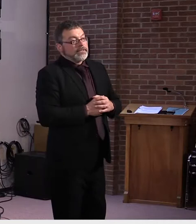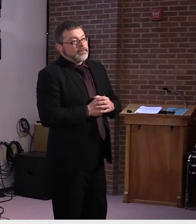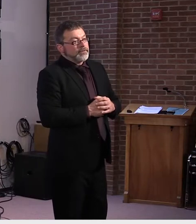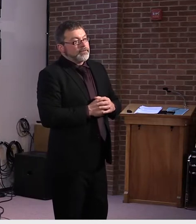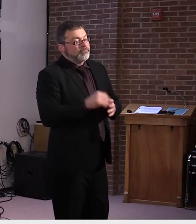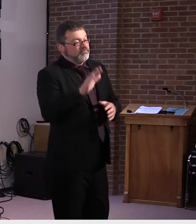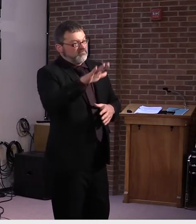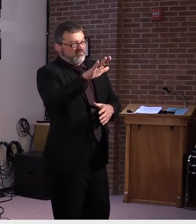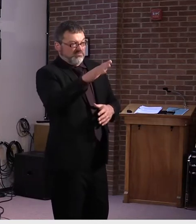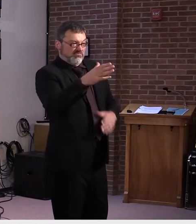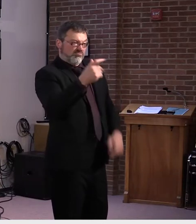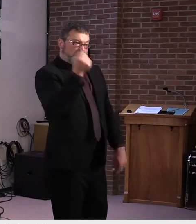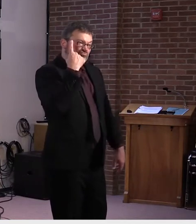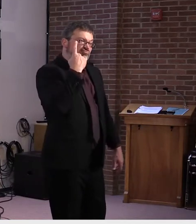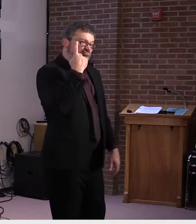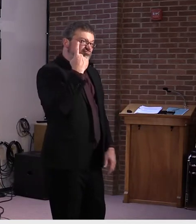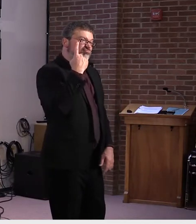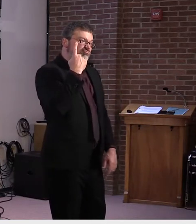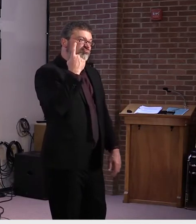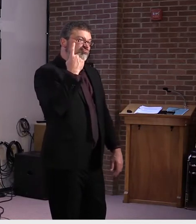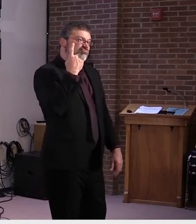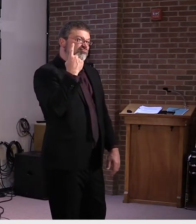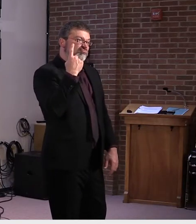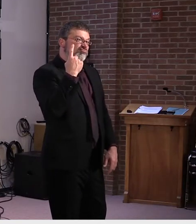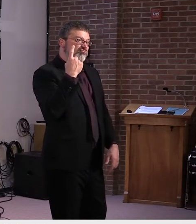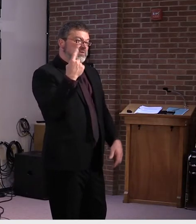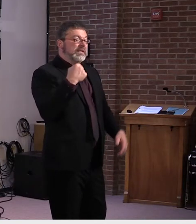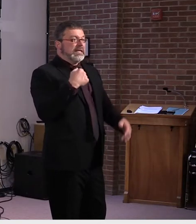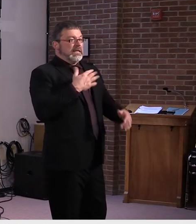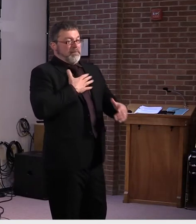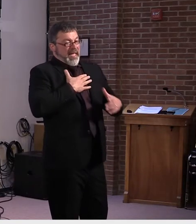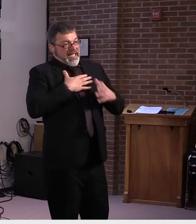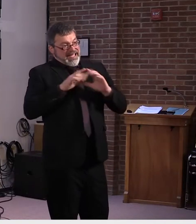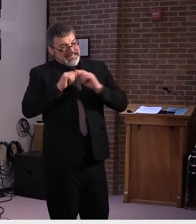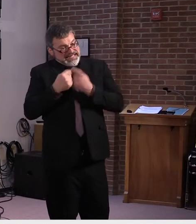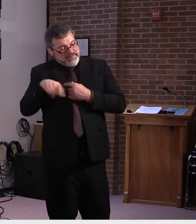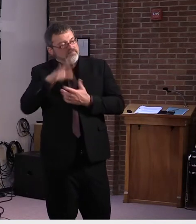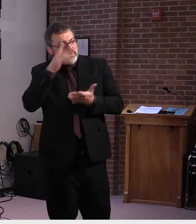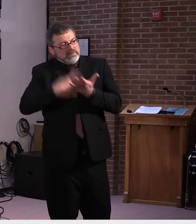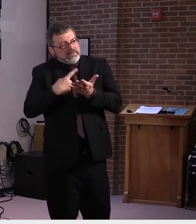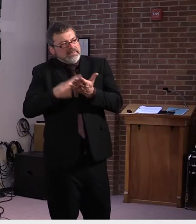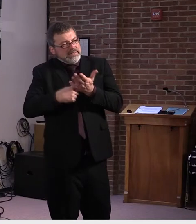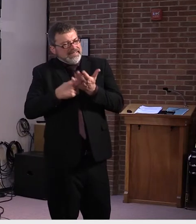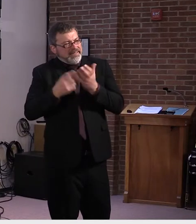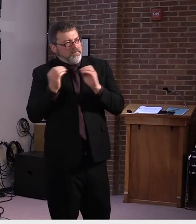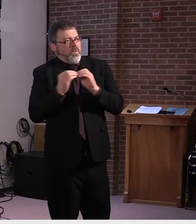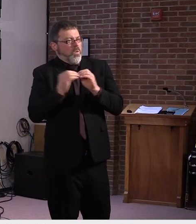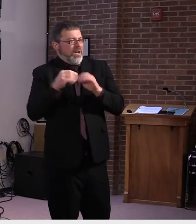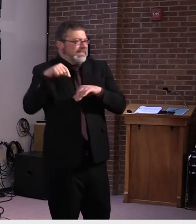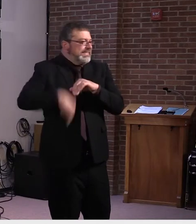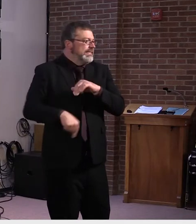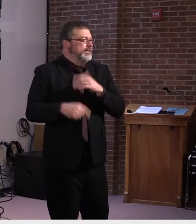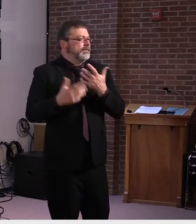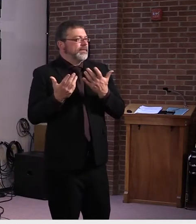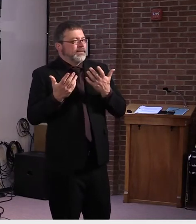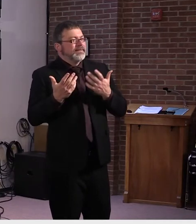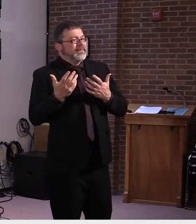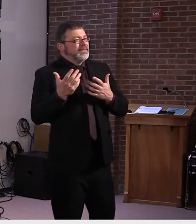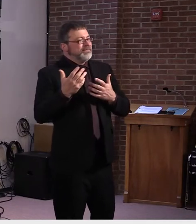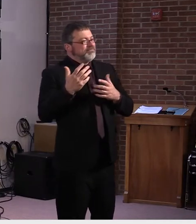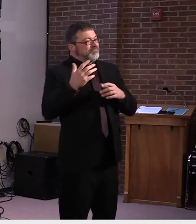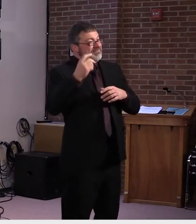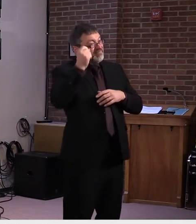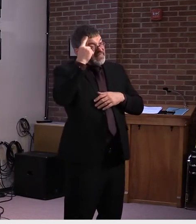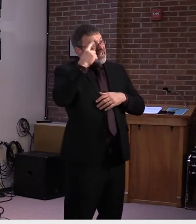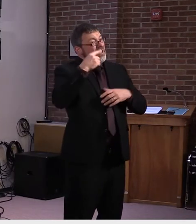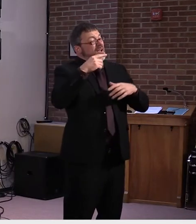review with the group. But at the same time, um, we want many in our facilities, not only the person, you know,